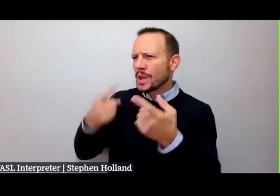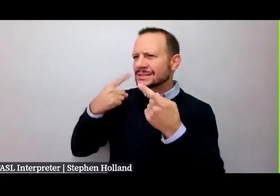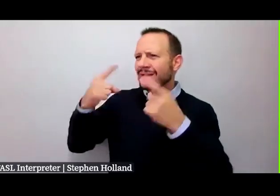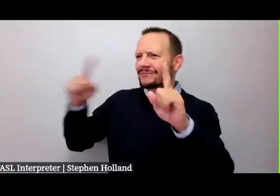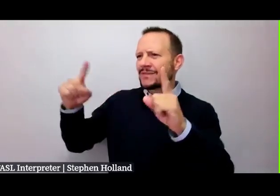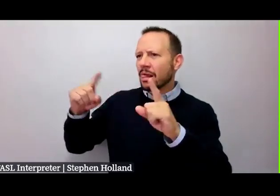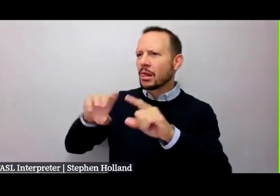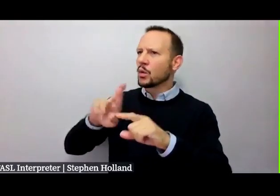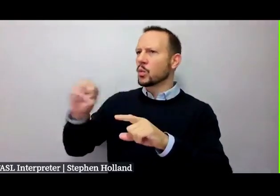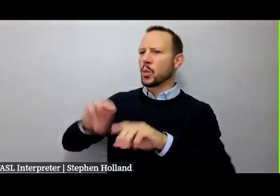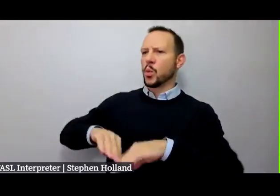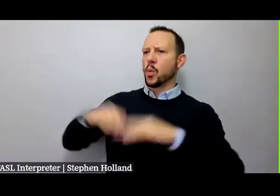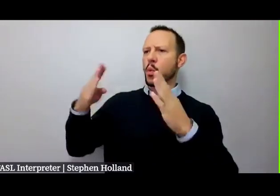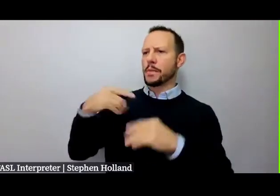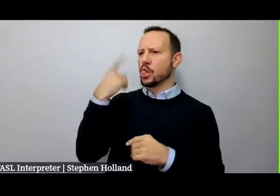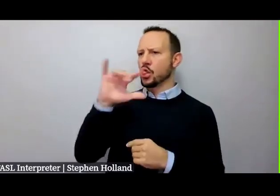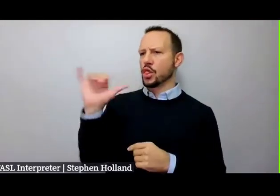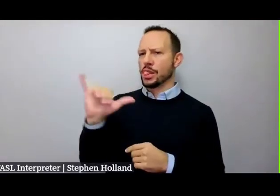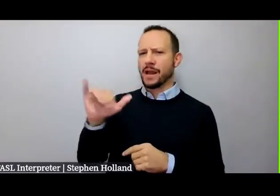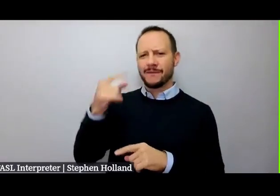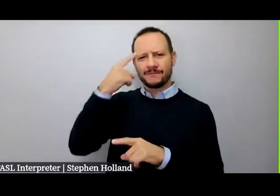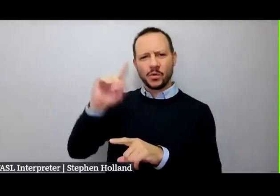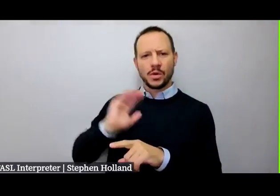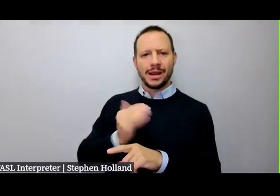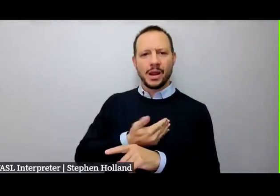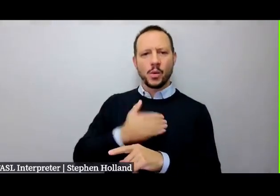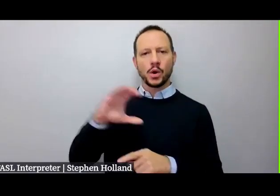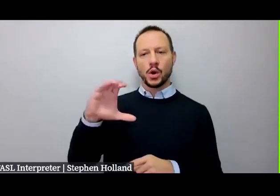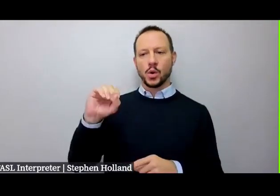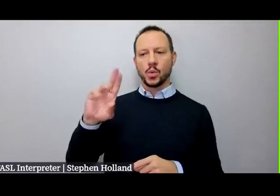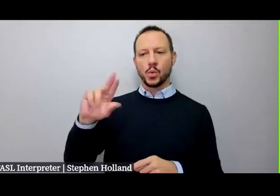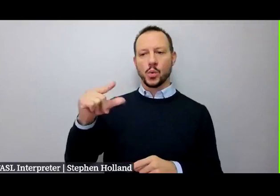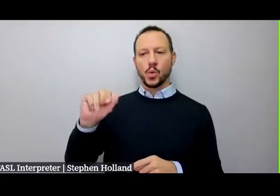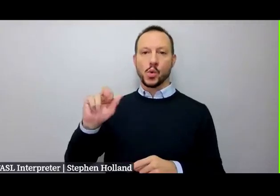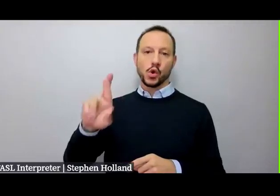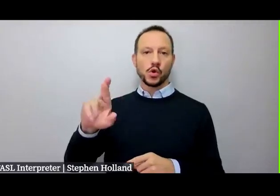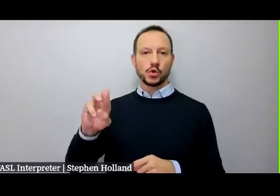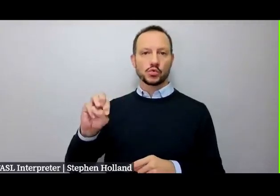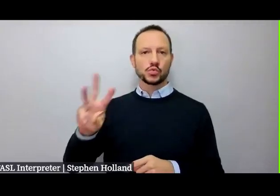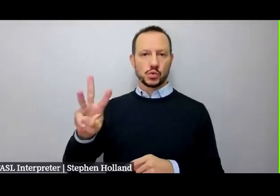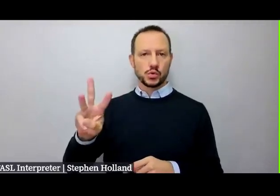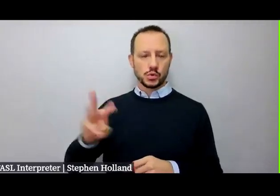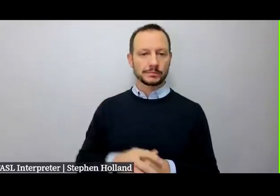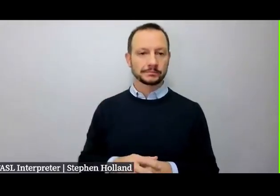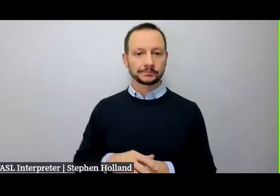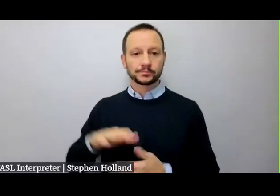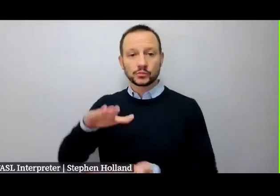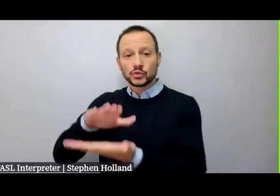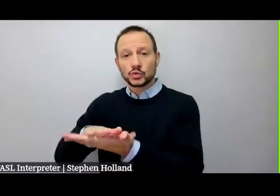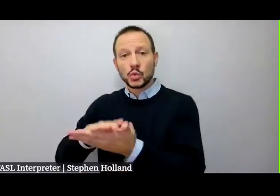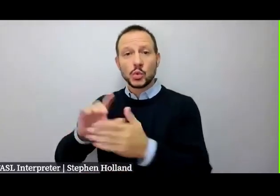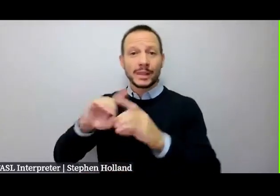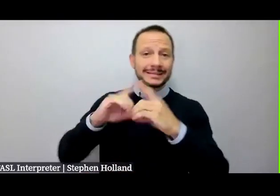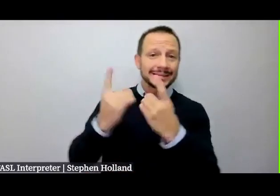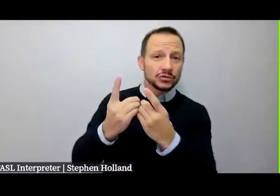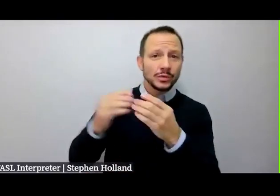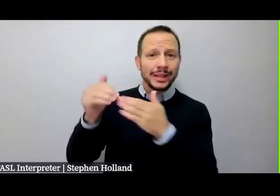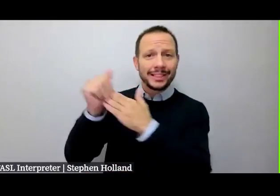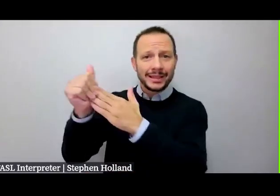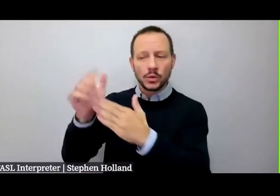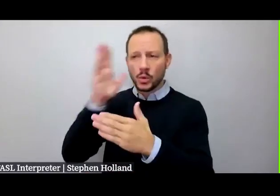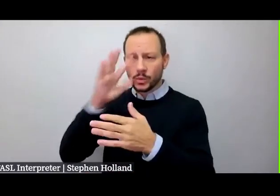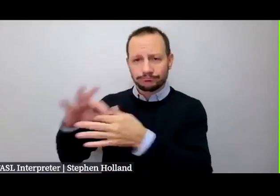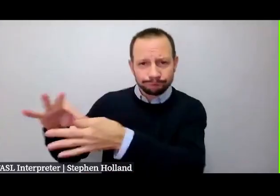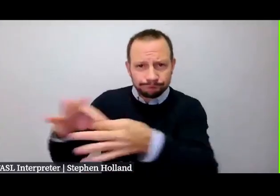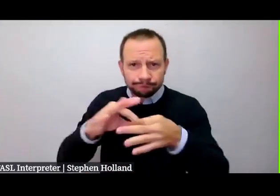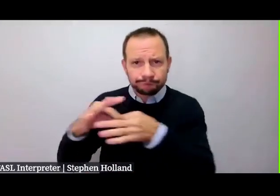look like for our Cougar crew on the 28th. School district leaders will be working collaboratively with staff to ensure that we